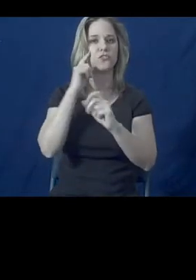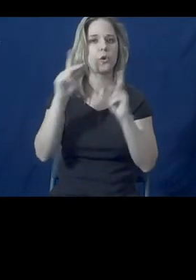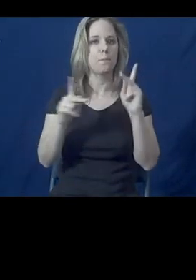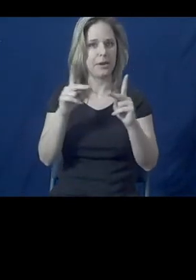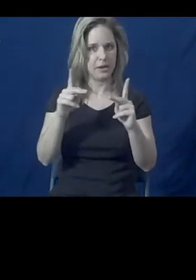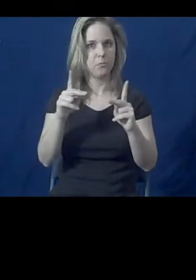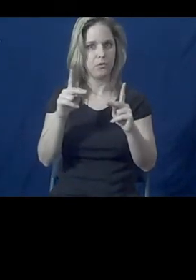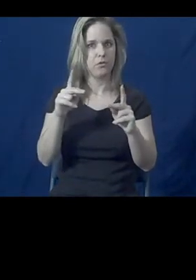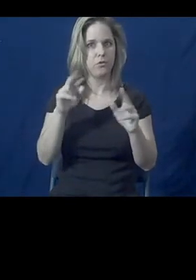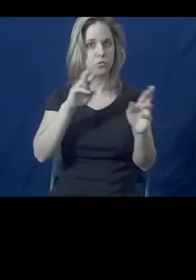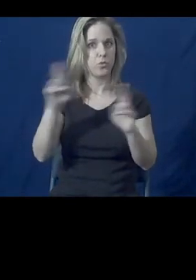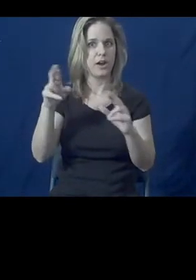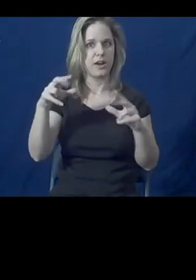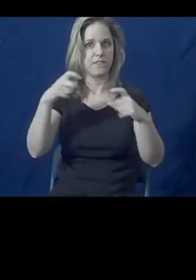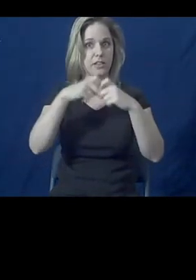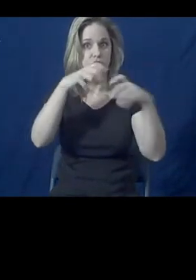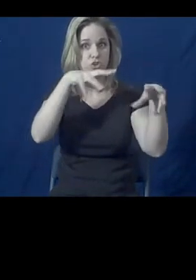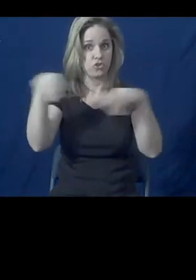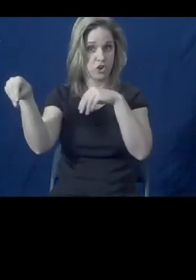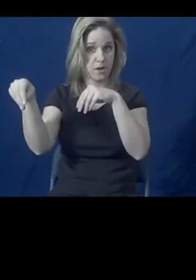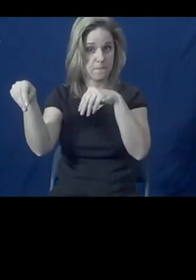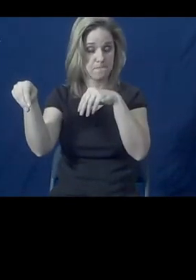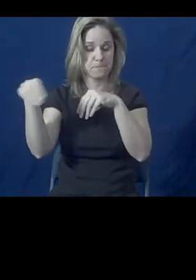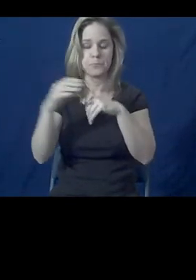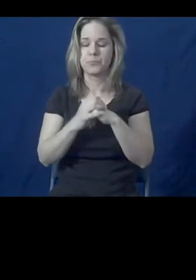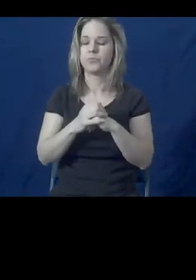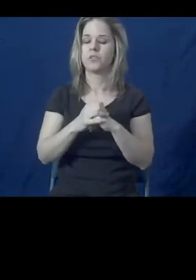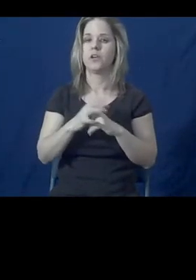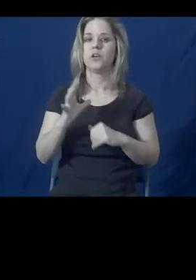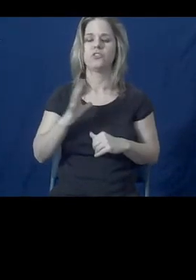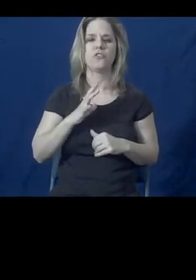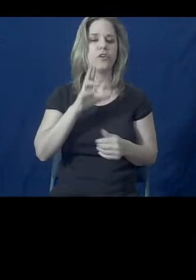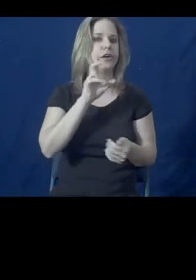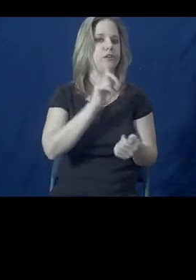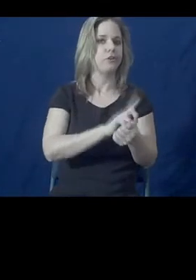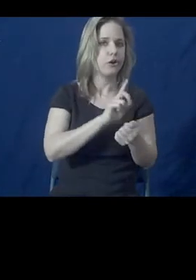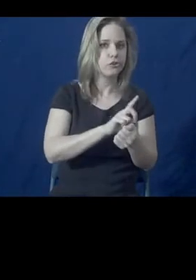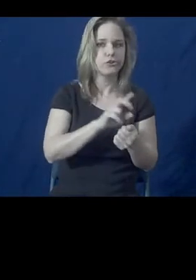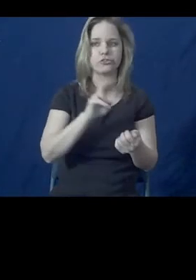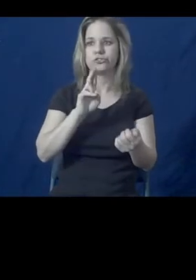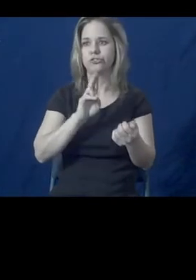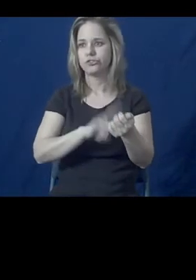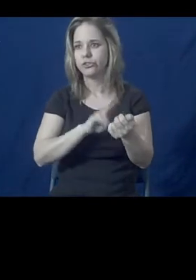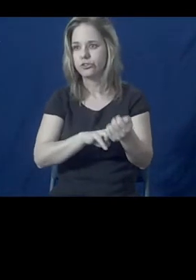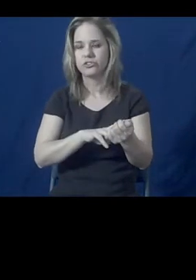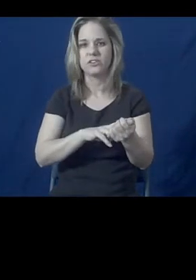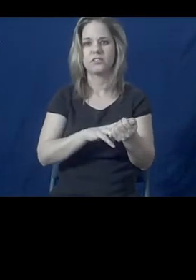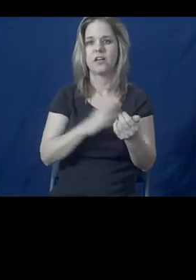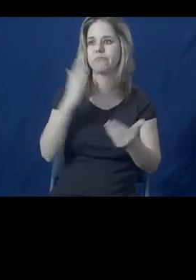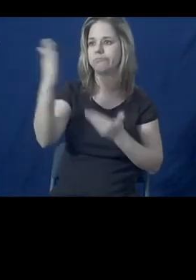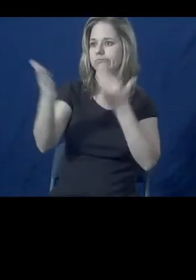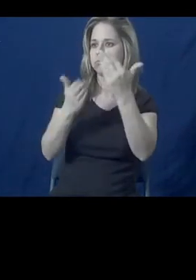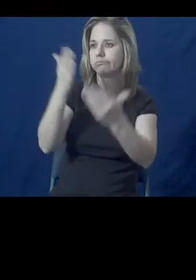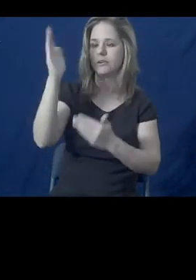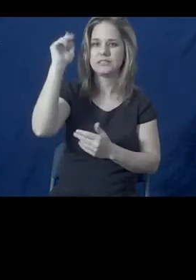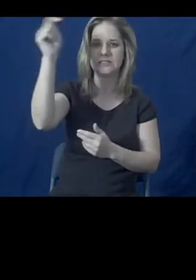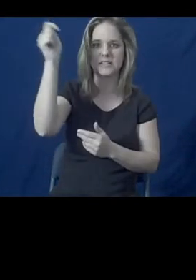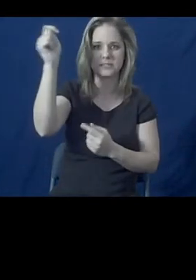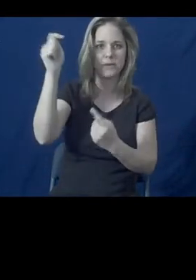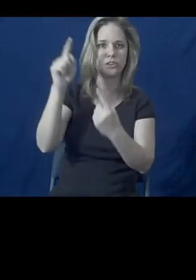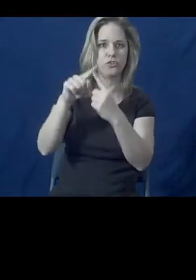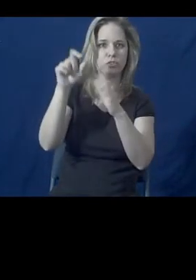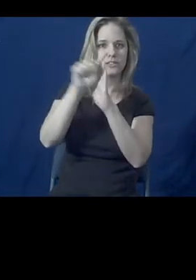shutoff. And by having doctors and nurses submit testimony to the state